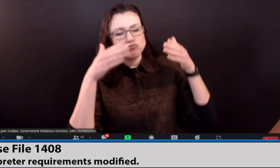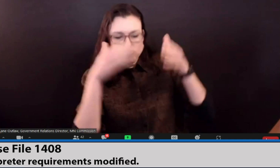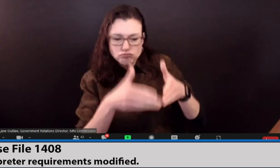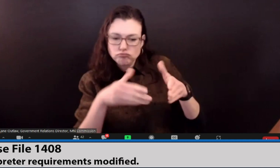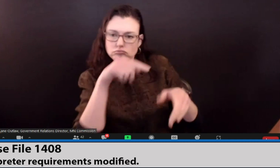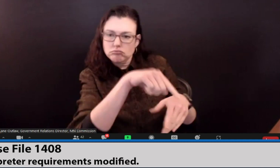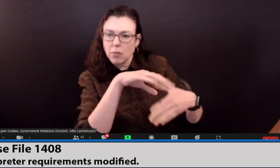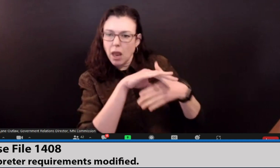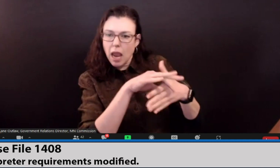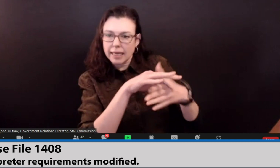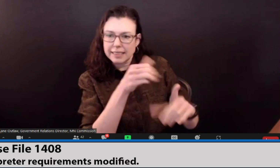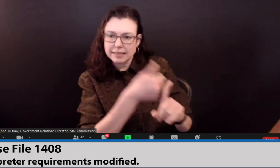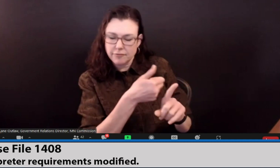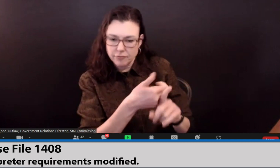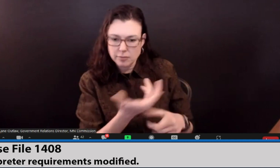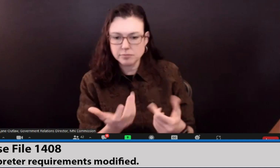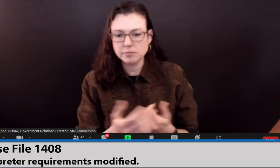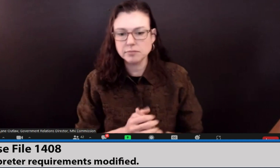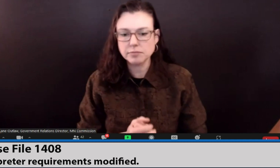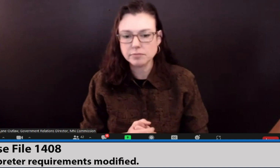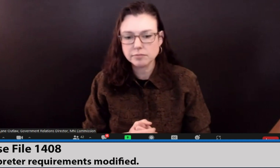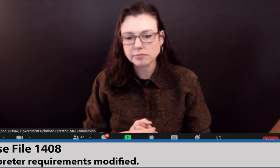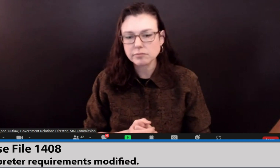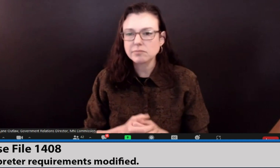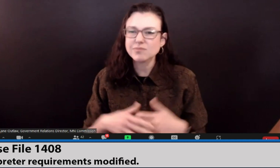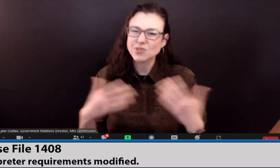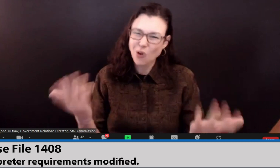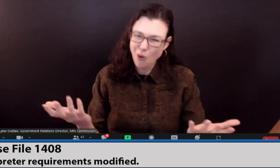to focus on learning the content itself.